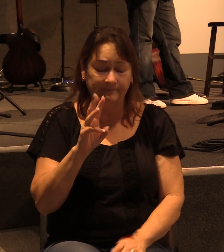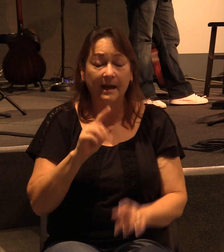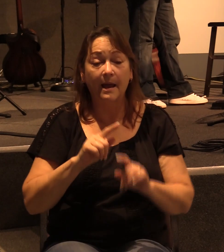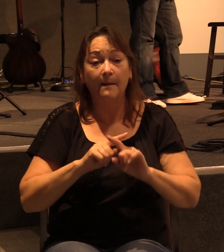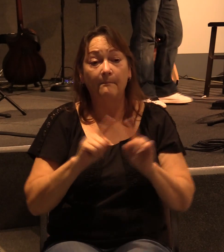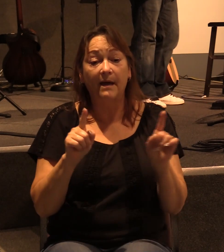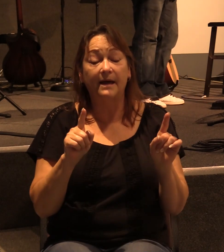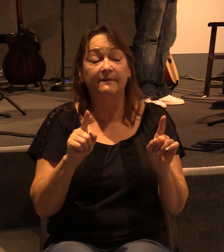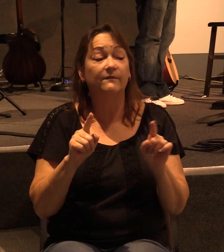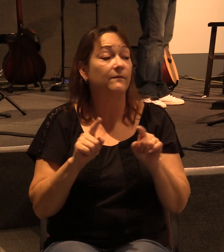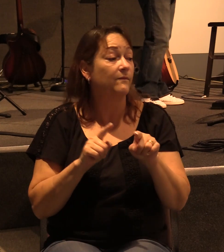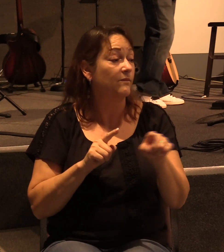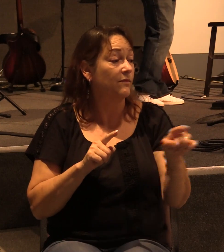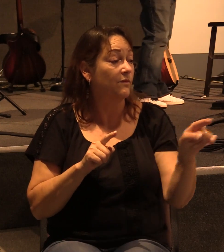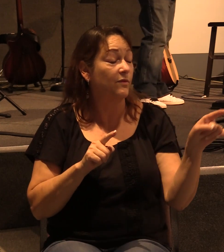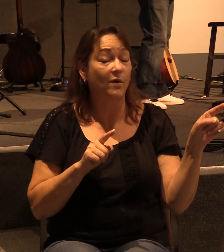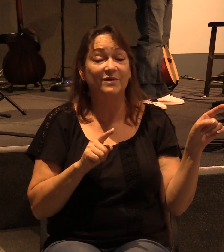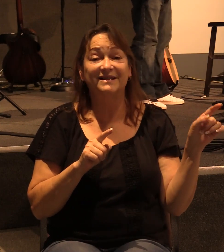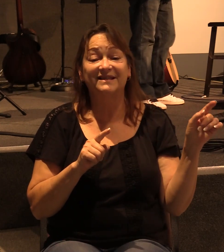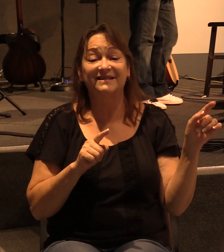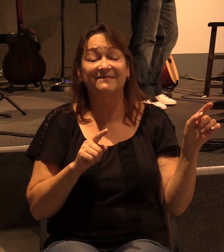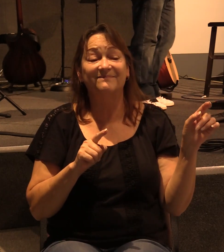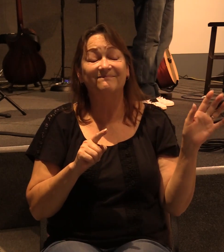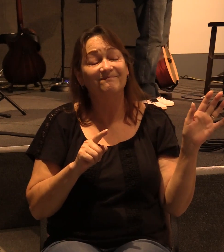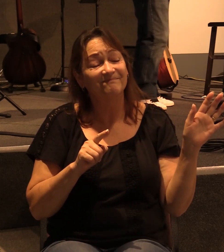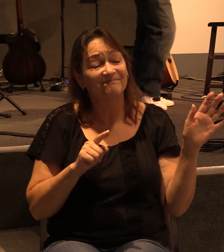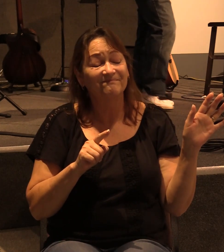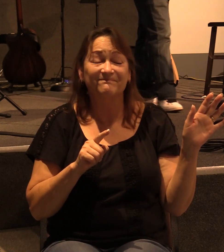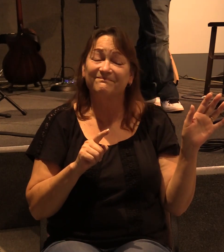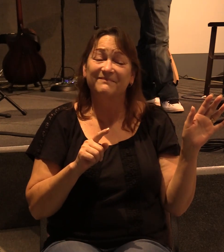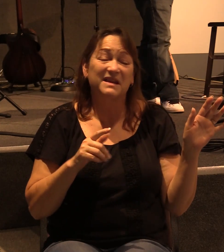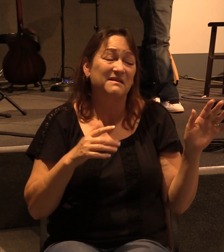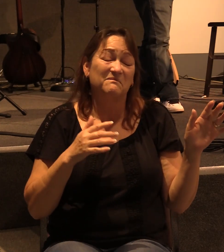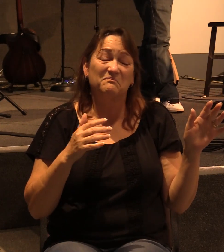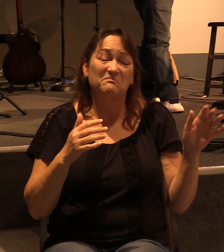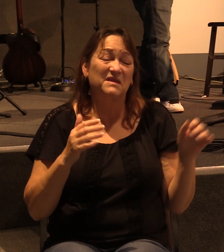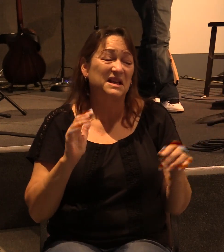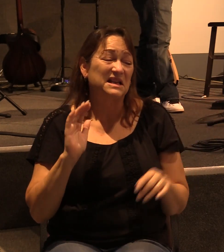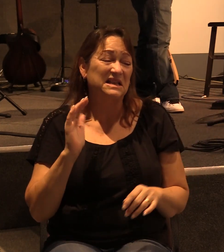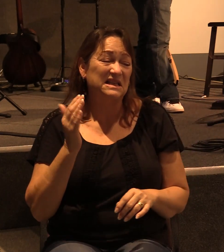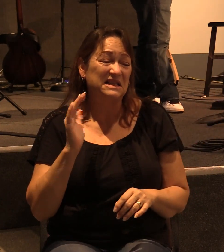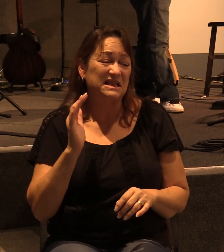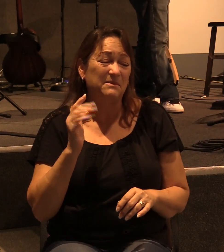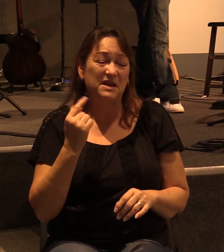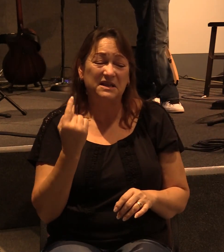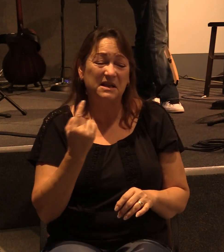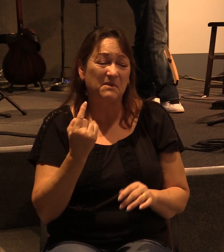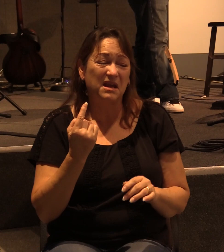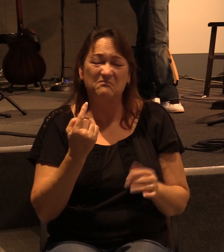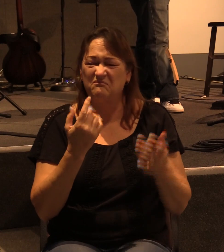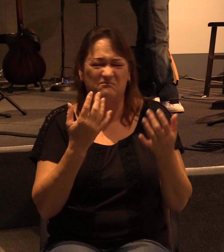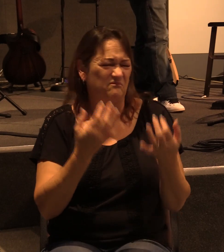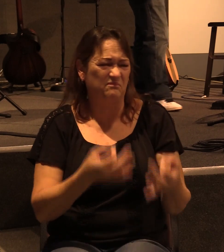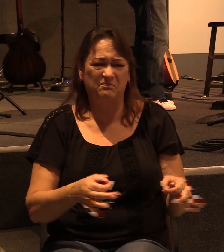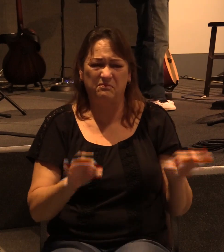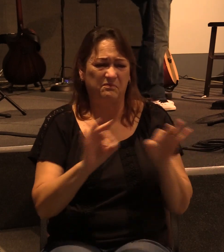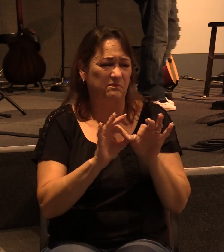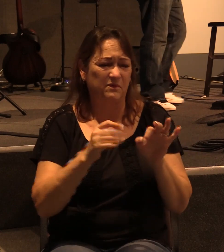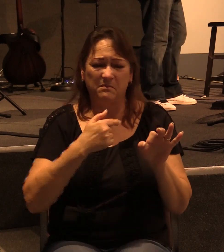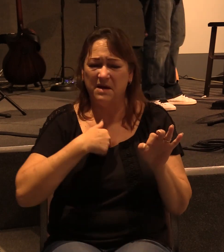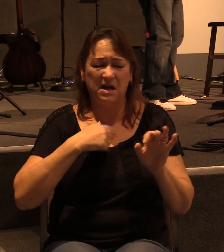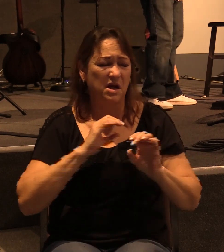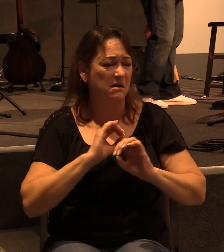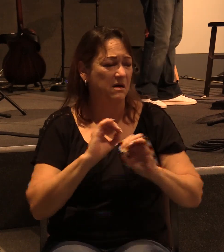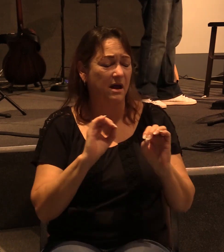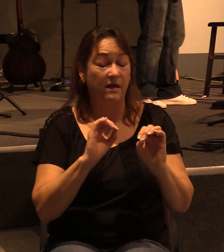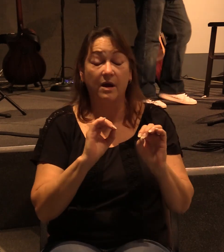But from those who seem to be something, whatever they were, it makes no difference to me, and I like Paul. God shows personal